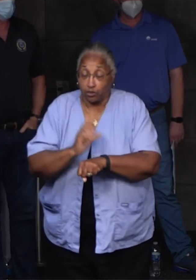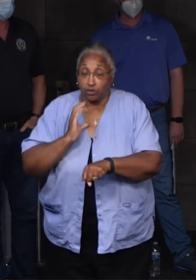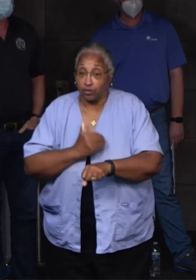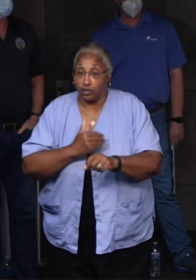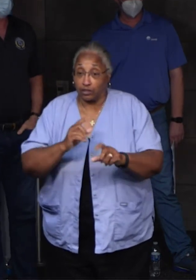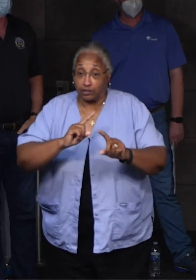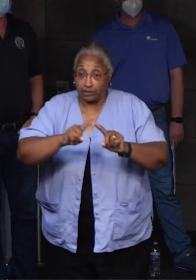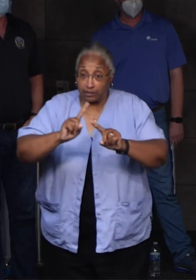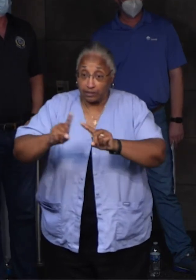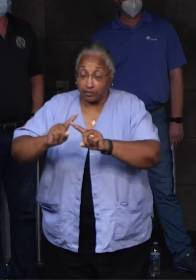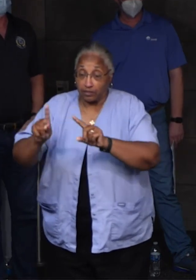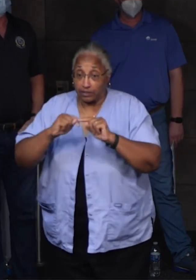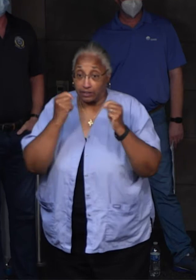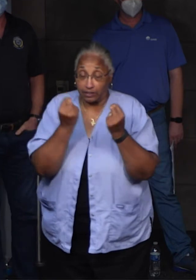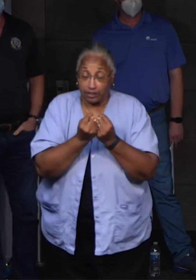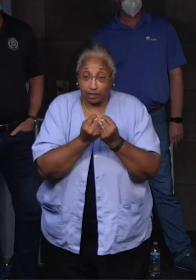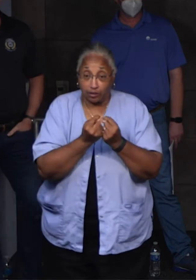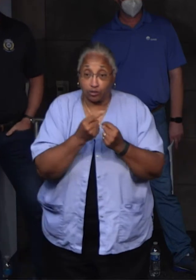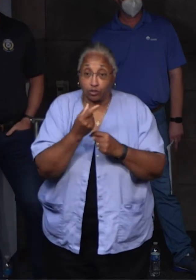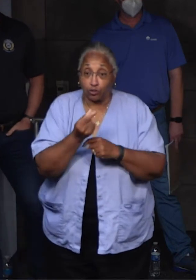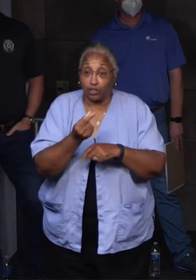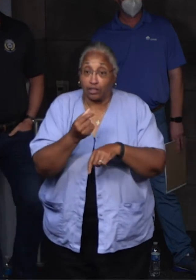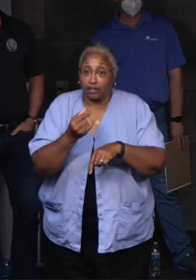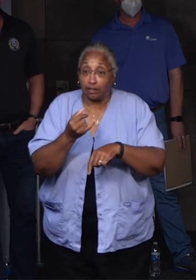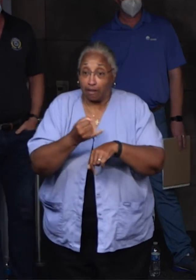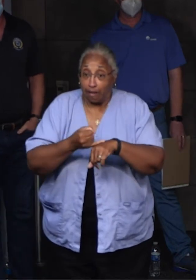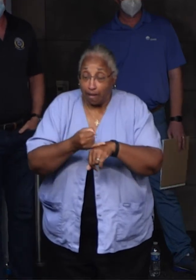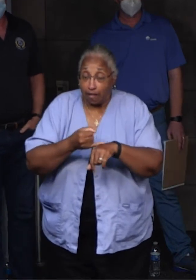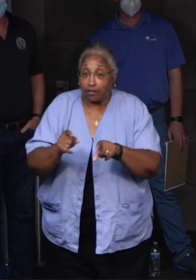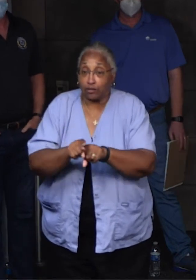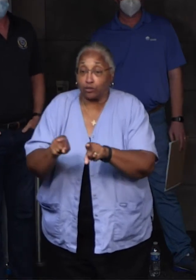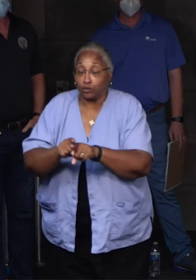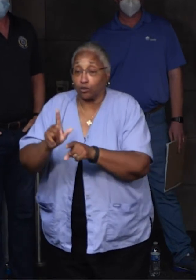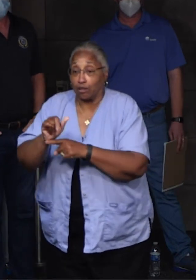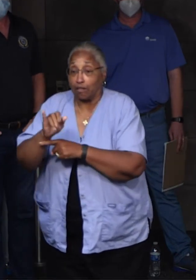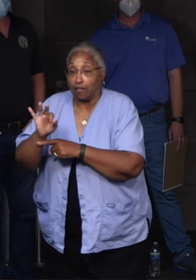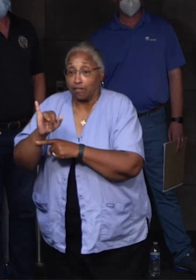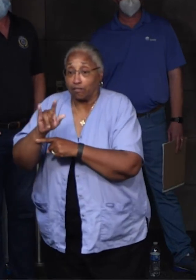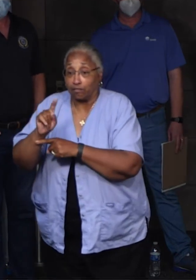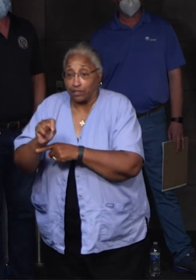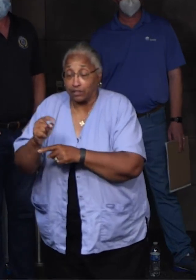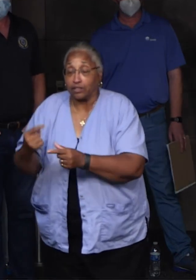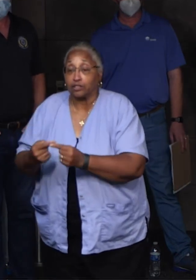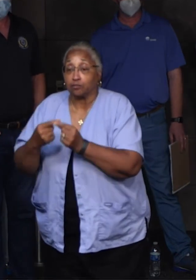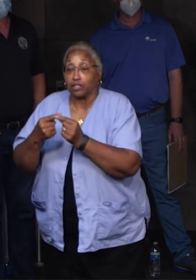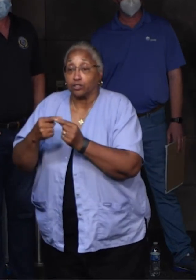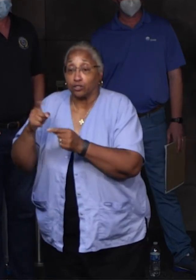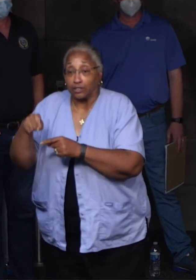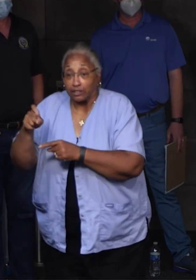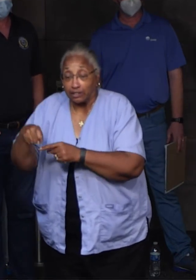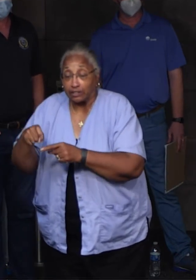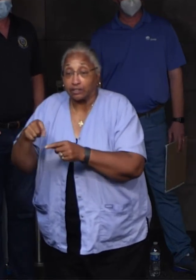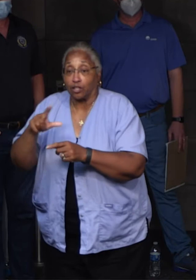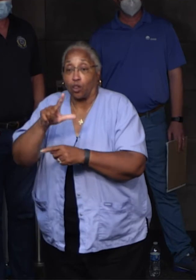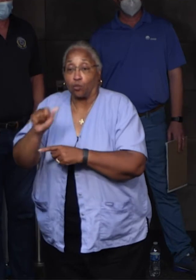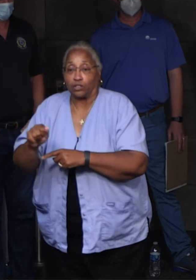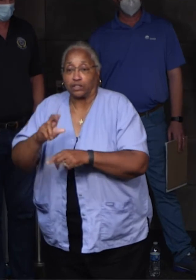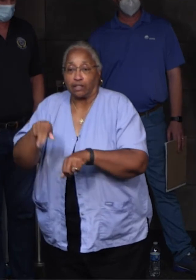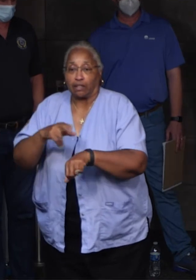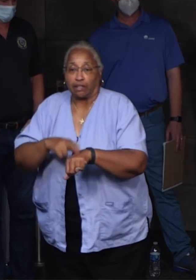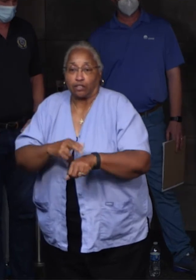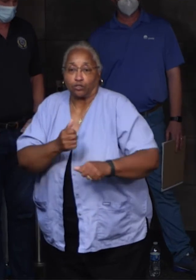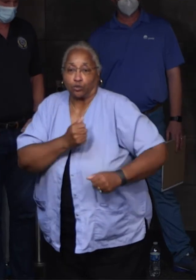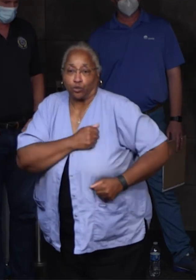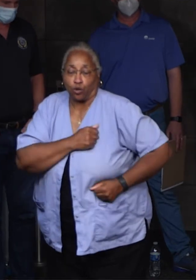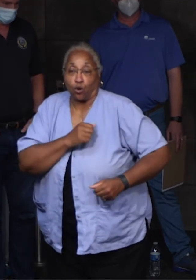teams that are in Grand Isle and Lafitte, and the Special Needs, and the Louisiana National Guard. Also, we are